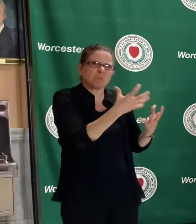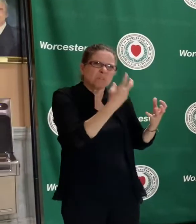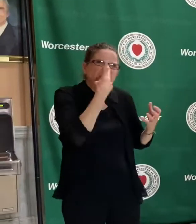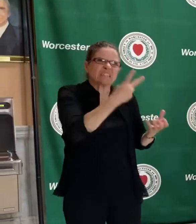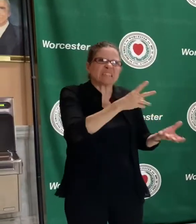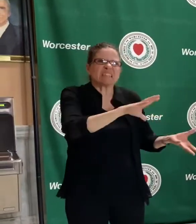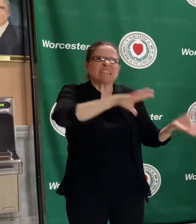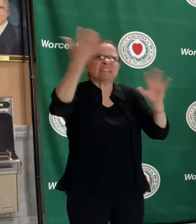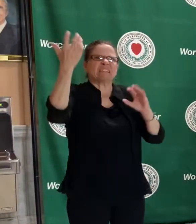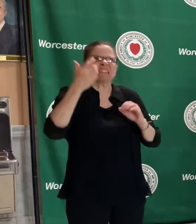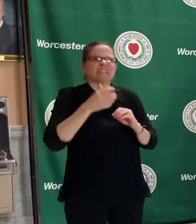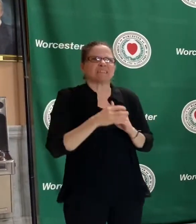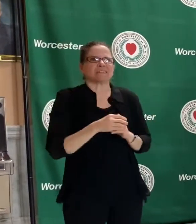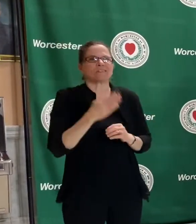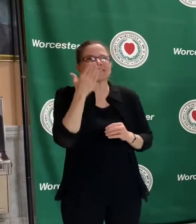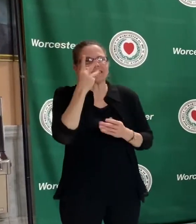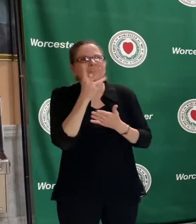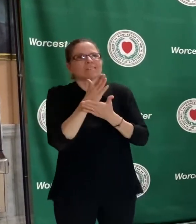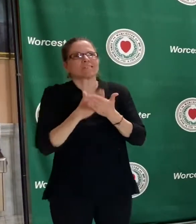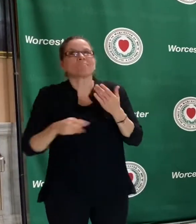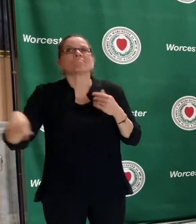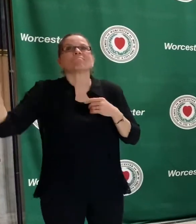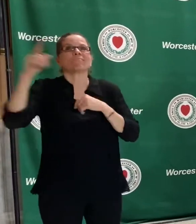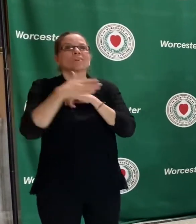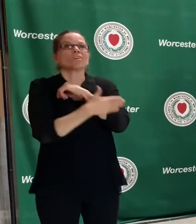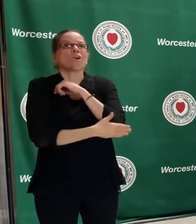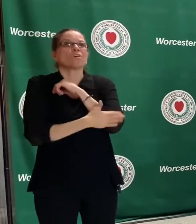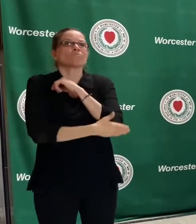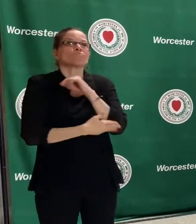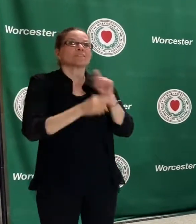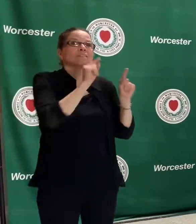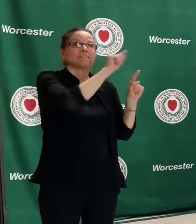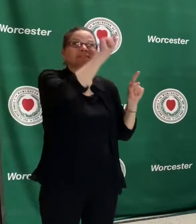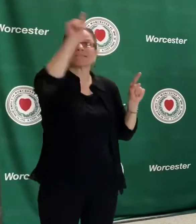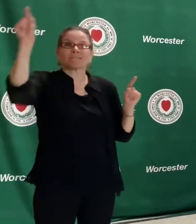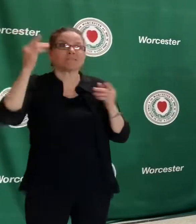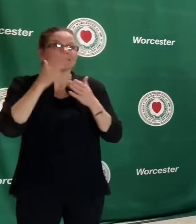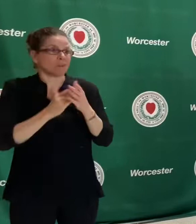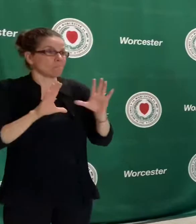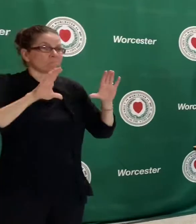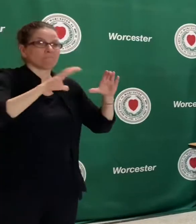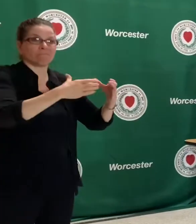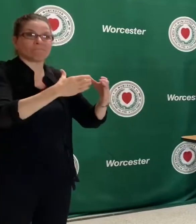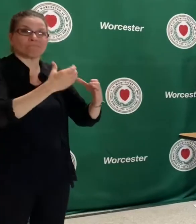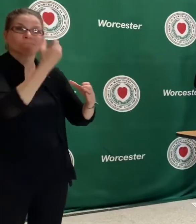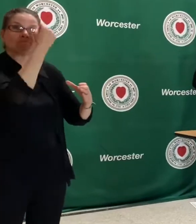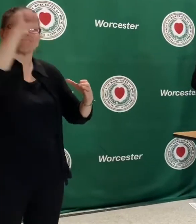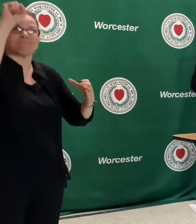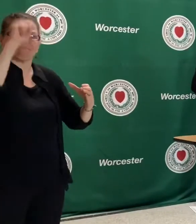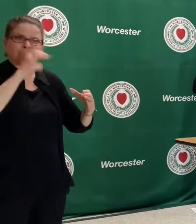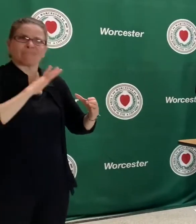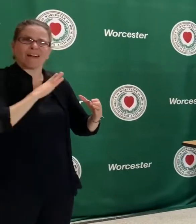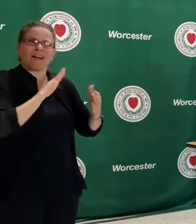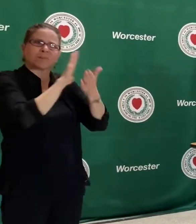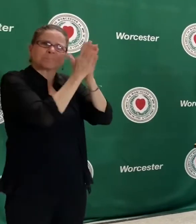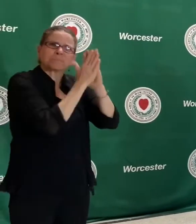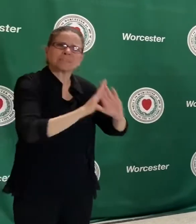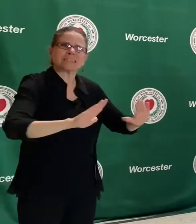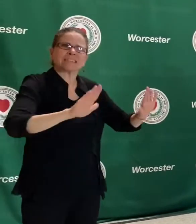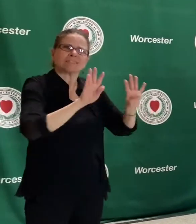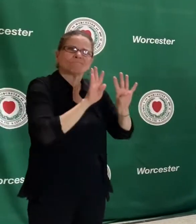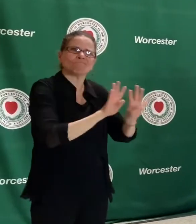seen this in many parts of the country. The protests were appropriate, and we participated in that protest. We support that protest.